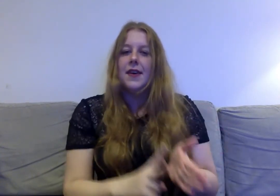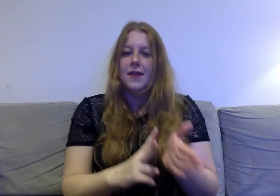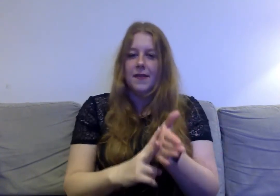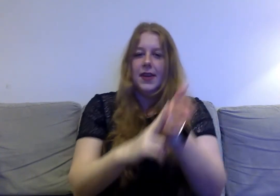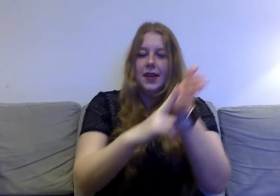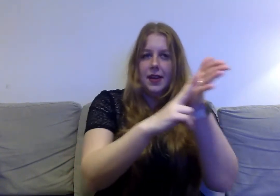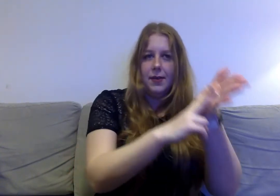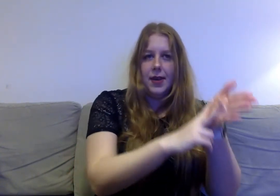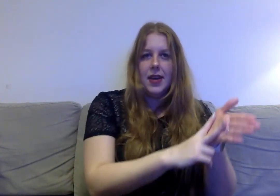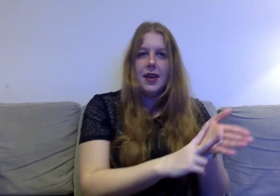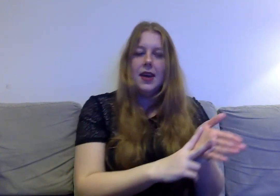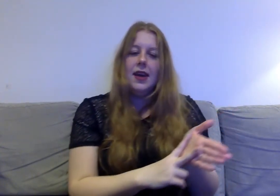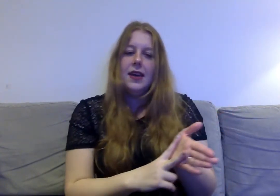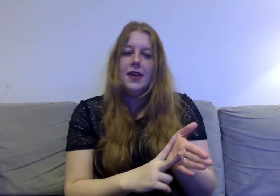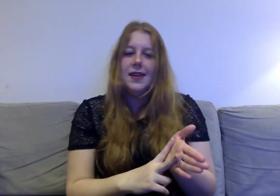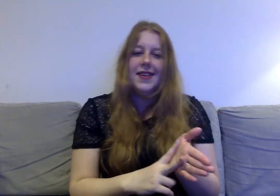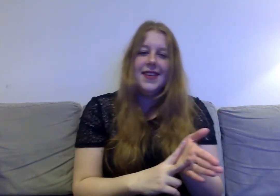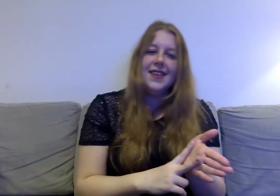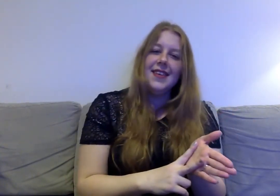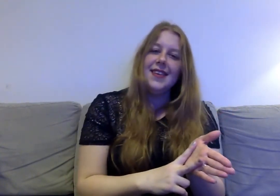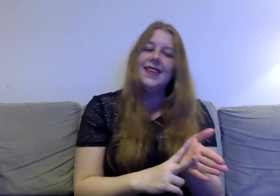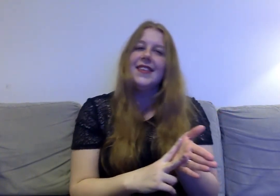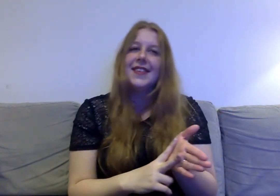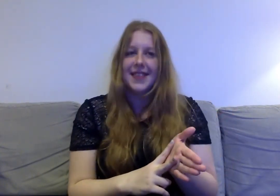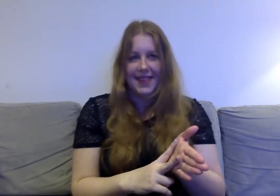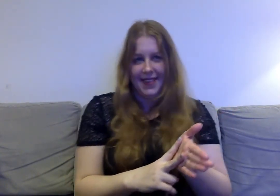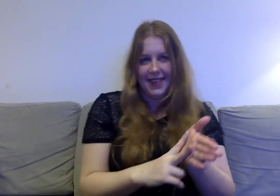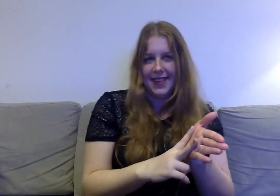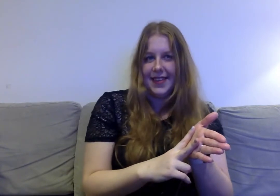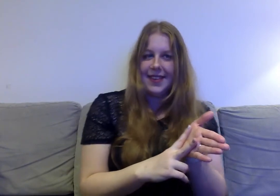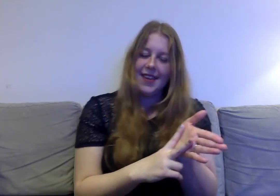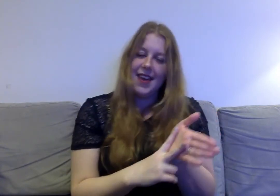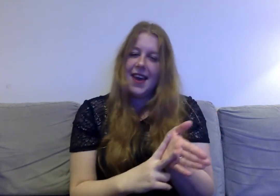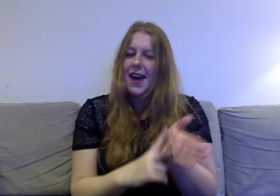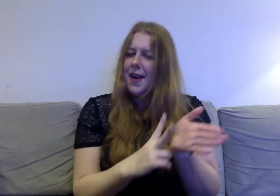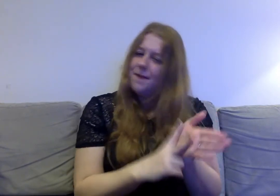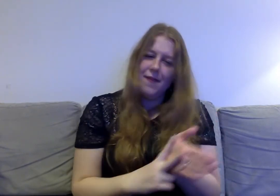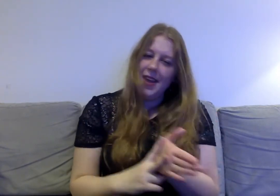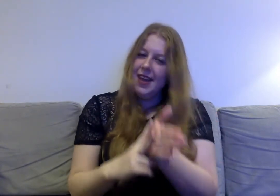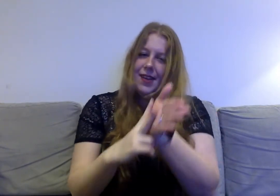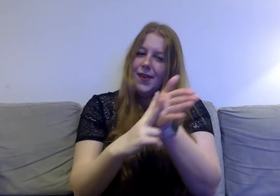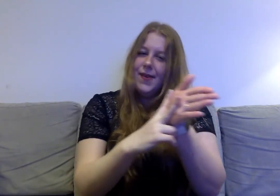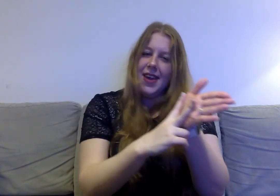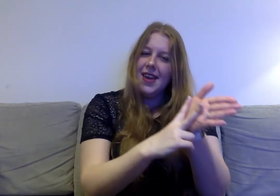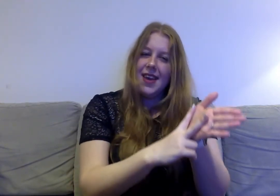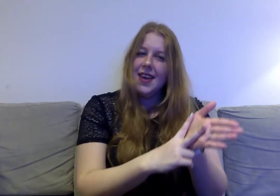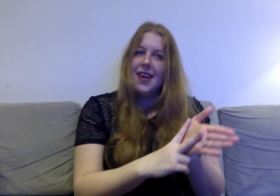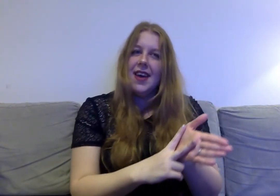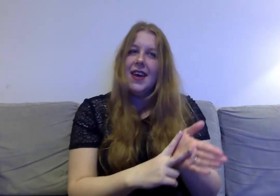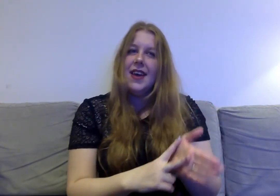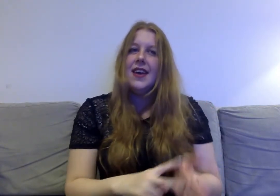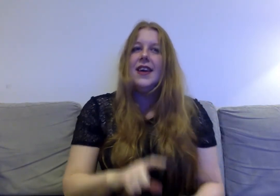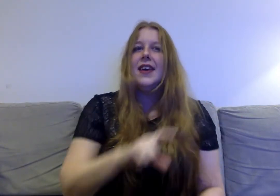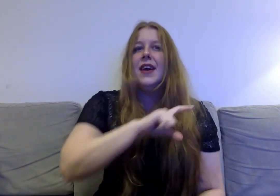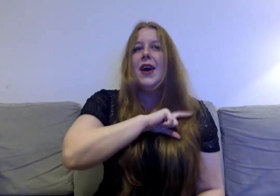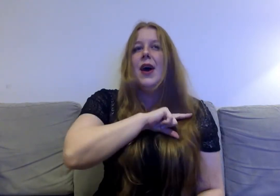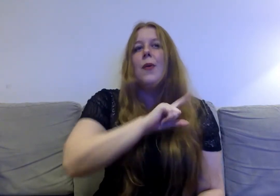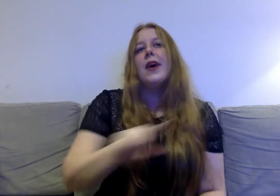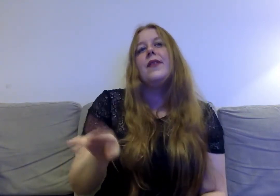I'm out of radio radio I'm out of radio Why